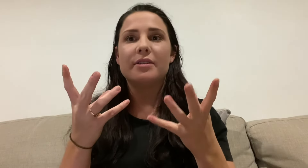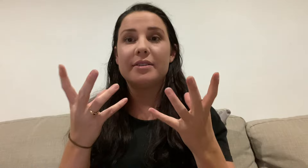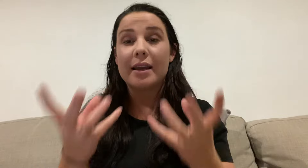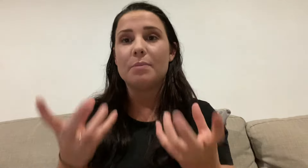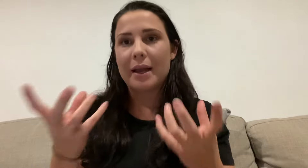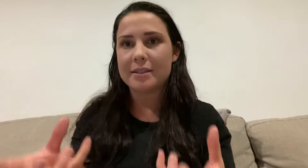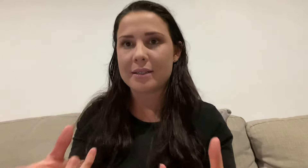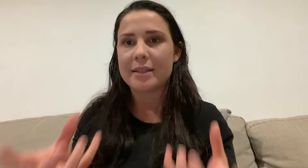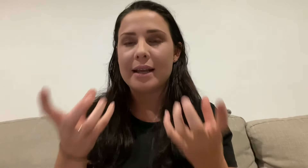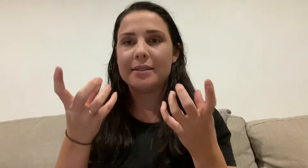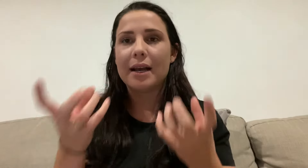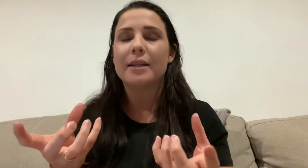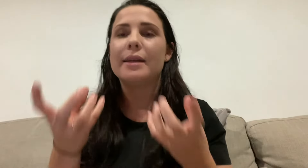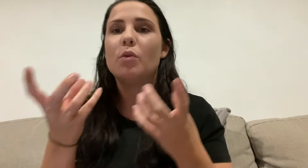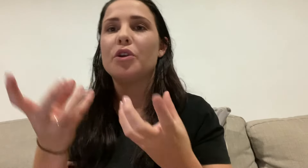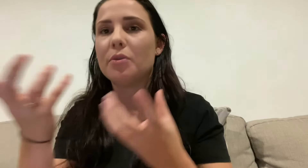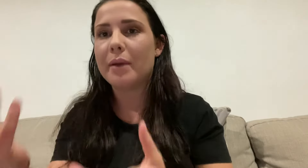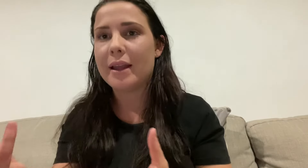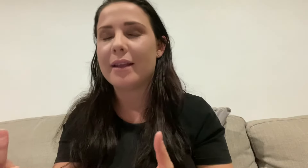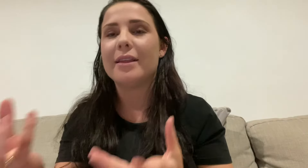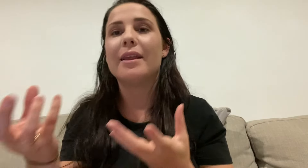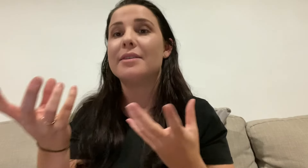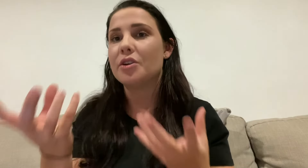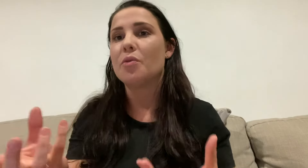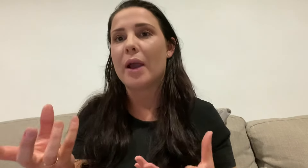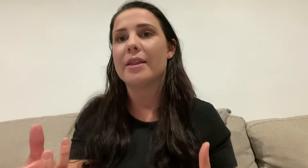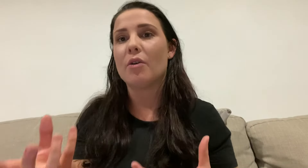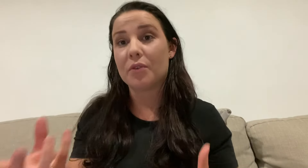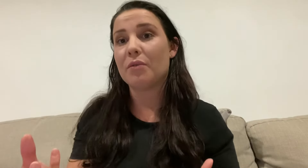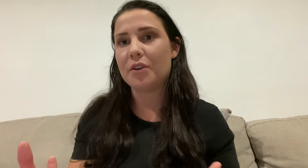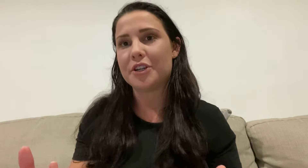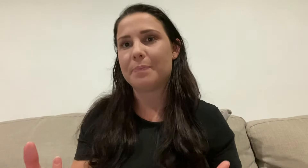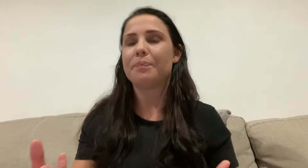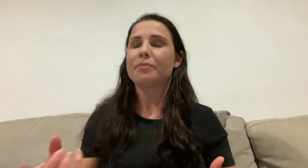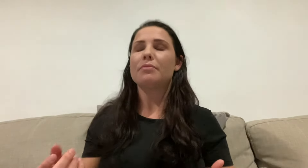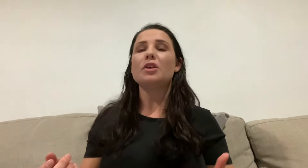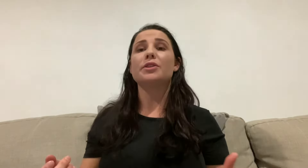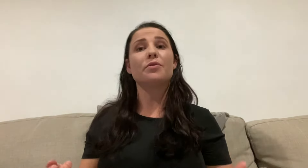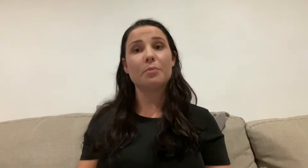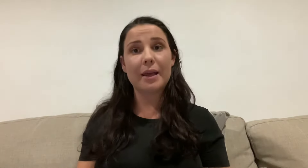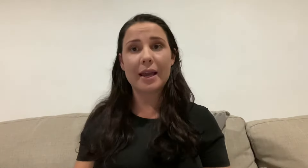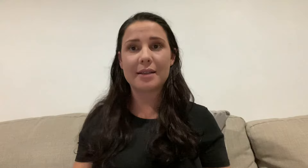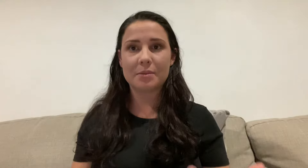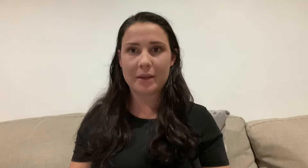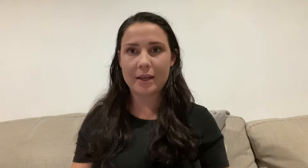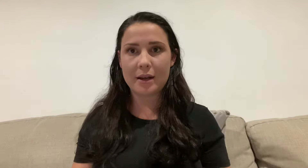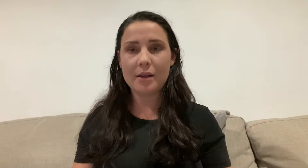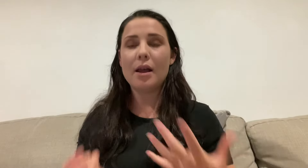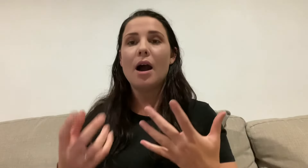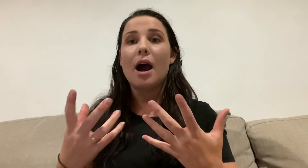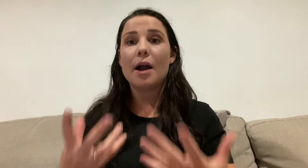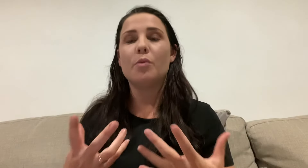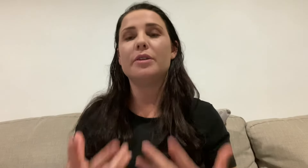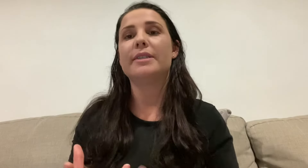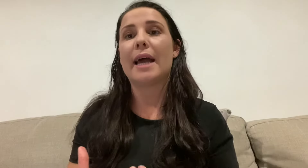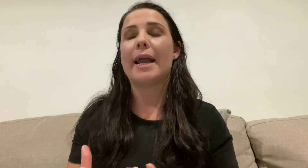say the basics, say exactly what you mean. And then there's no way of confusion. So for me as a beginner, I would say